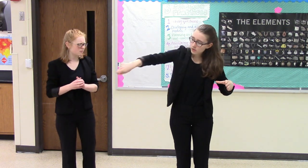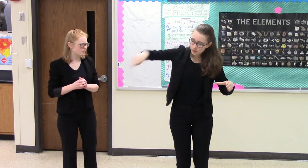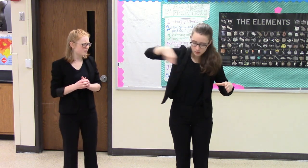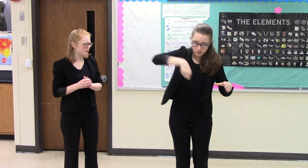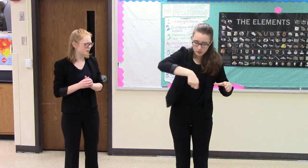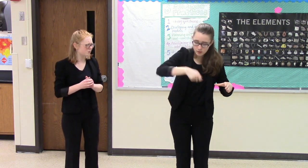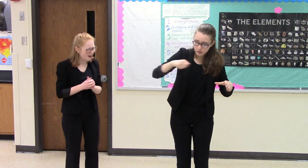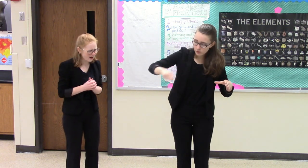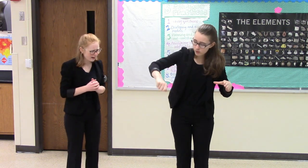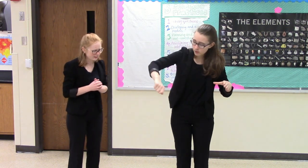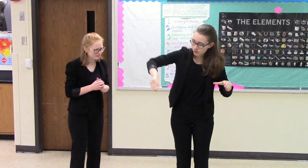A pie.